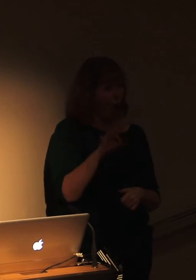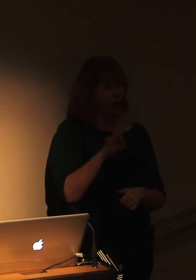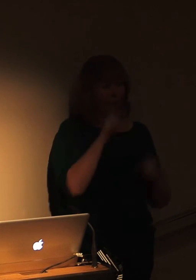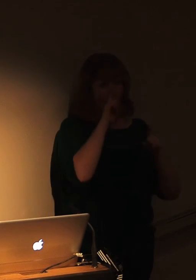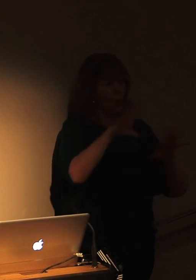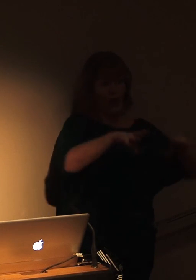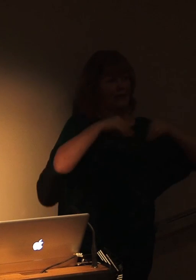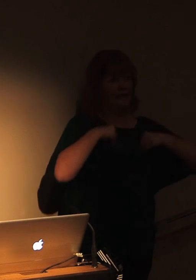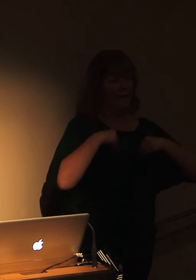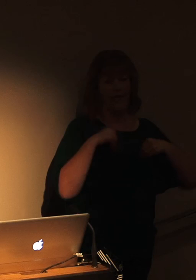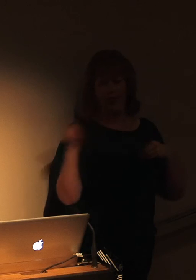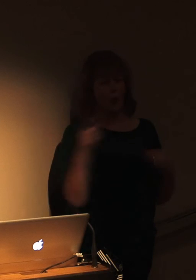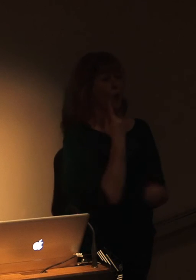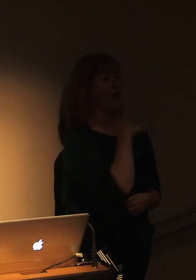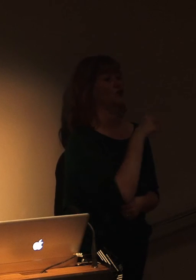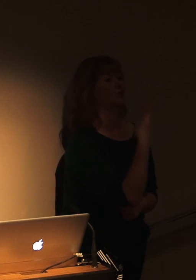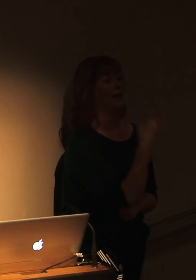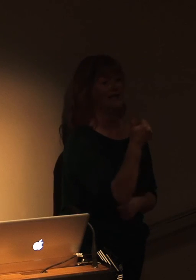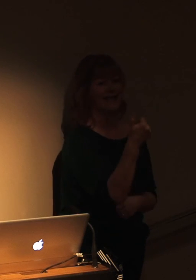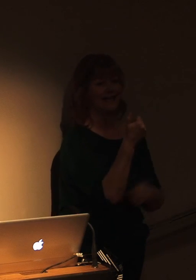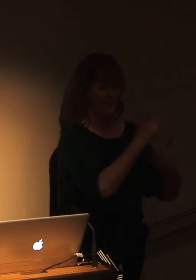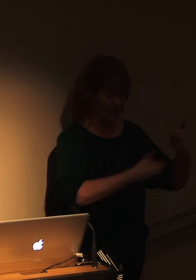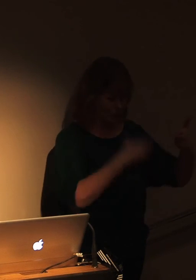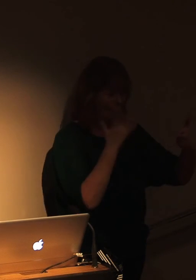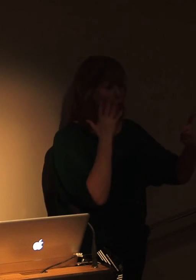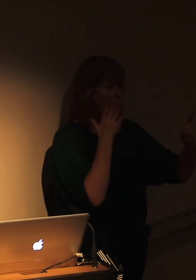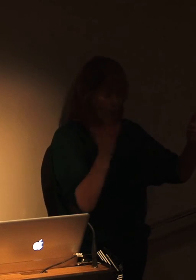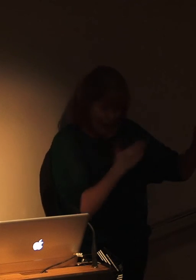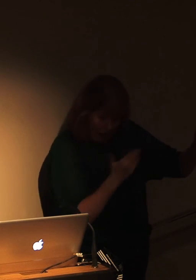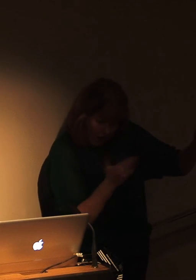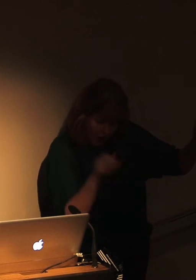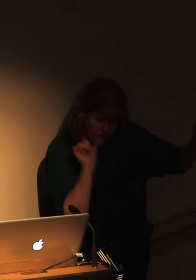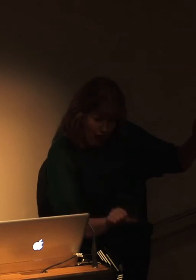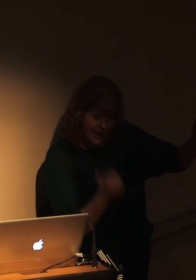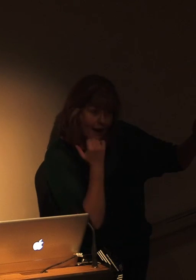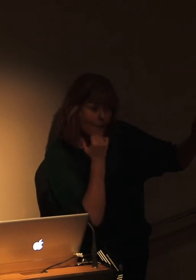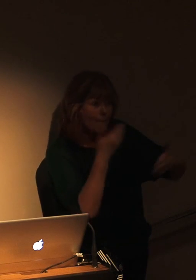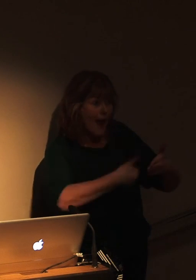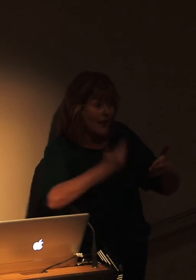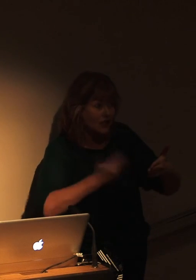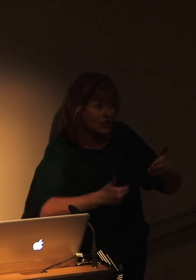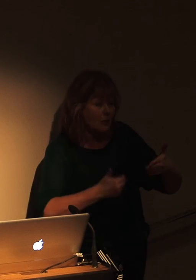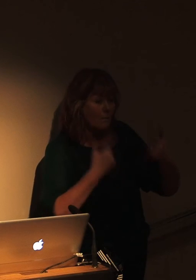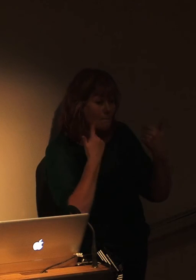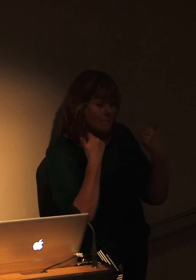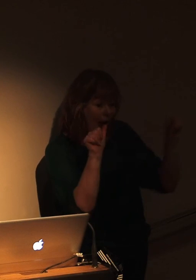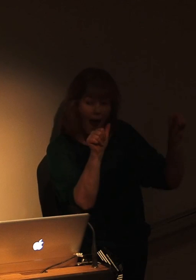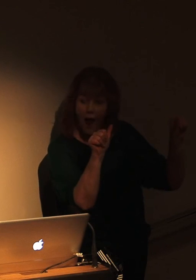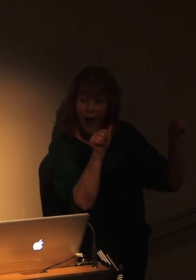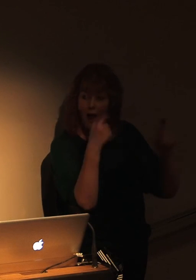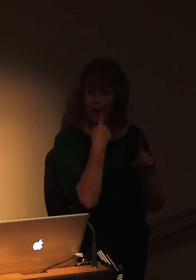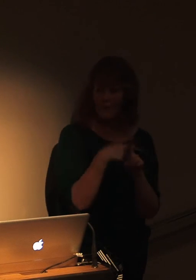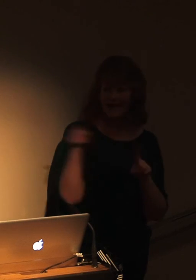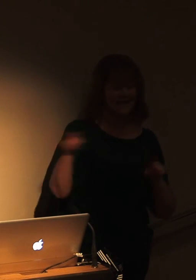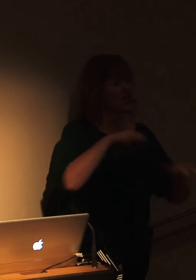126 pages. Then, once they've checked that the length is correct, and the formatting is right, and it's this horrible courier font as per